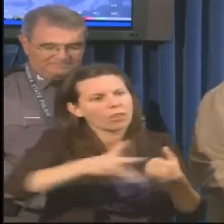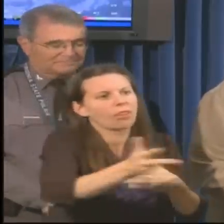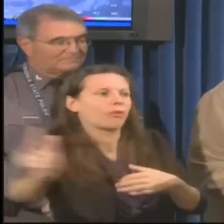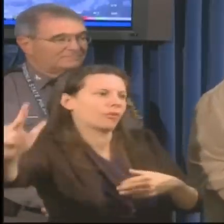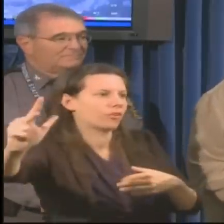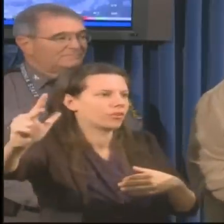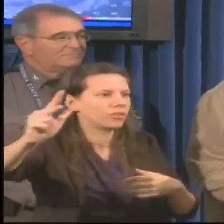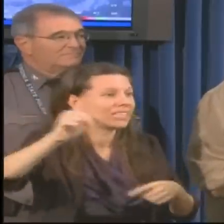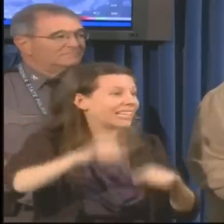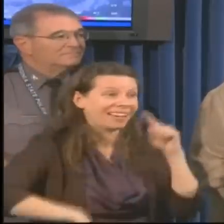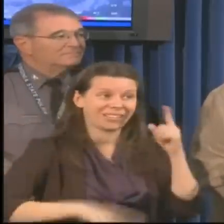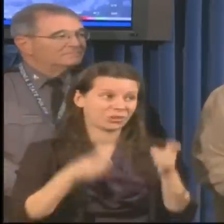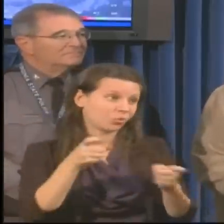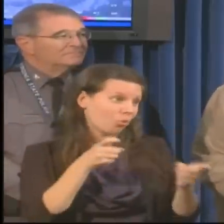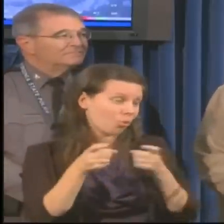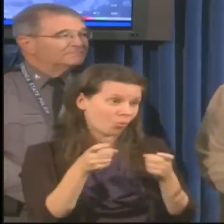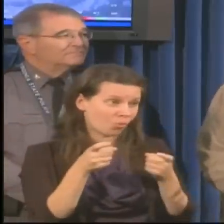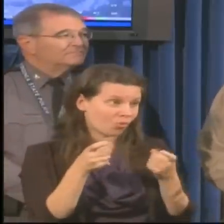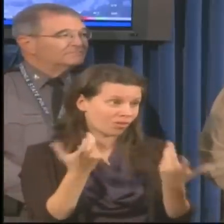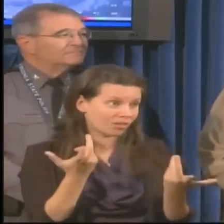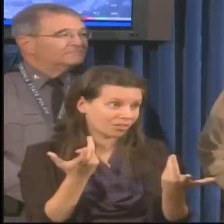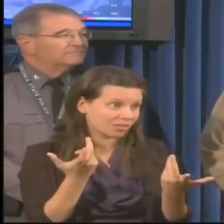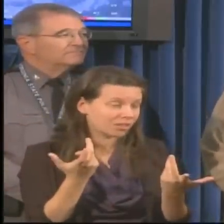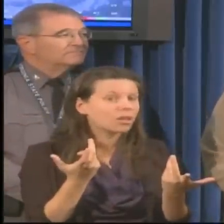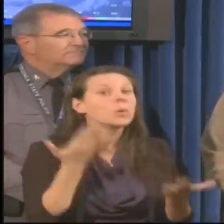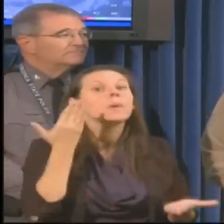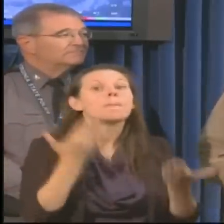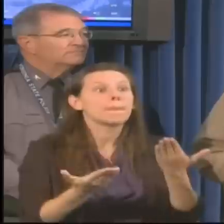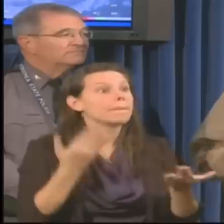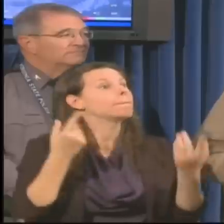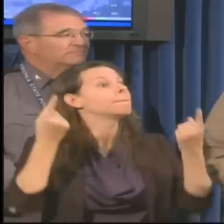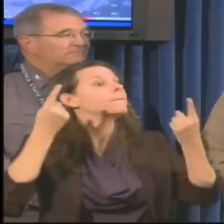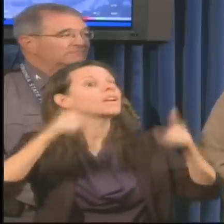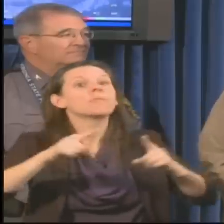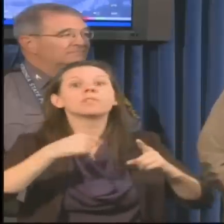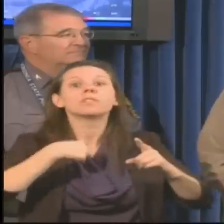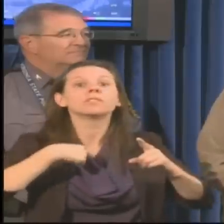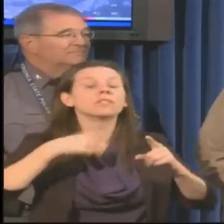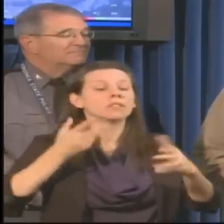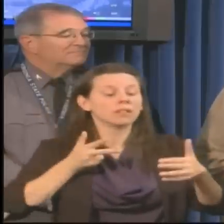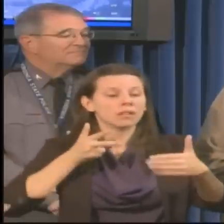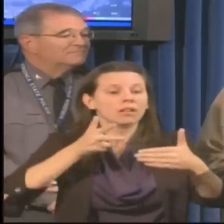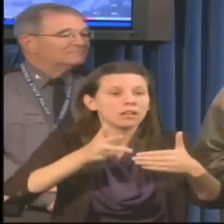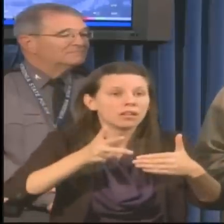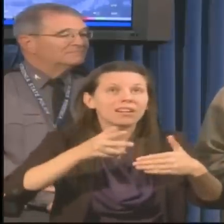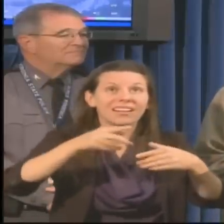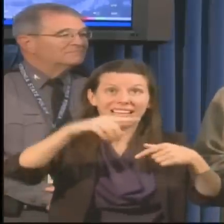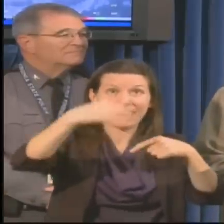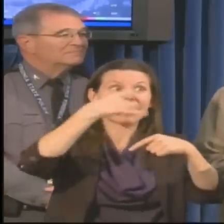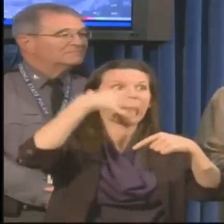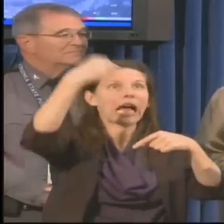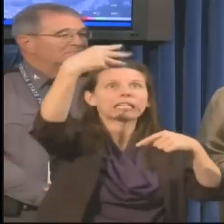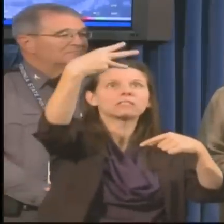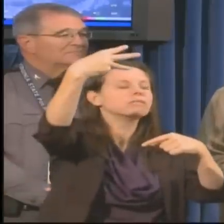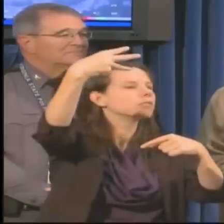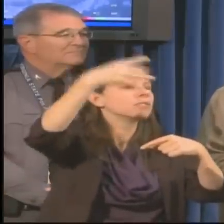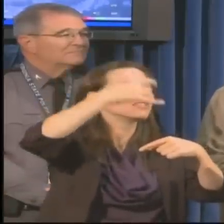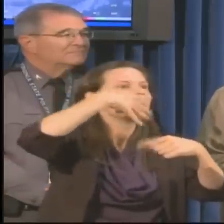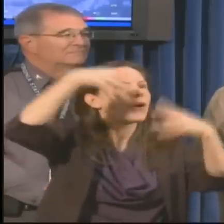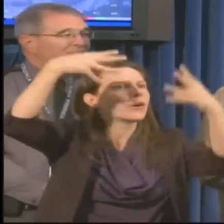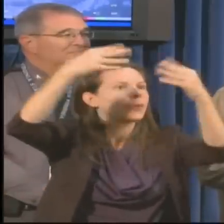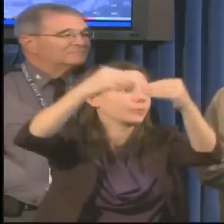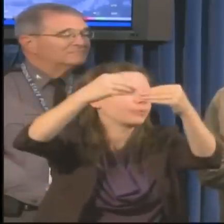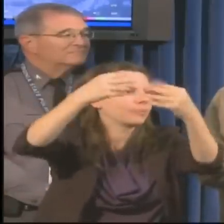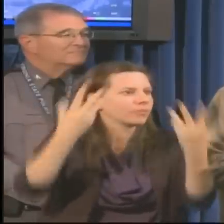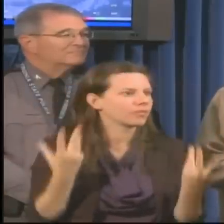situations where you may not have any power at some of our signals. Please treat those as a four-way